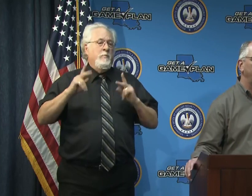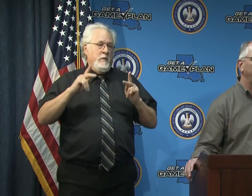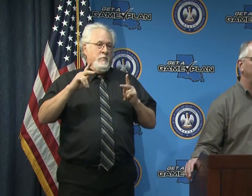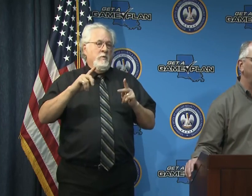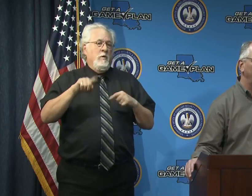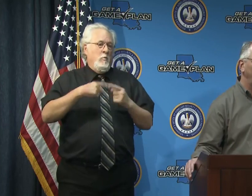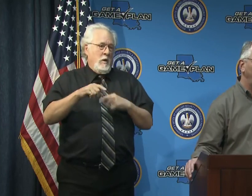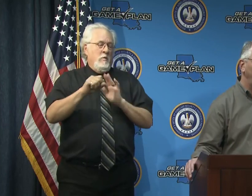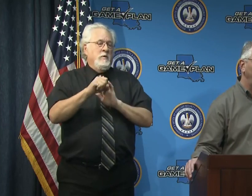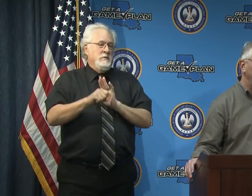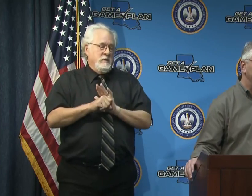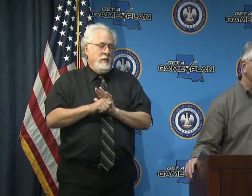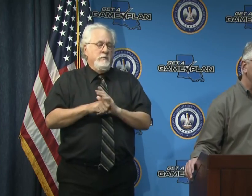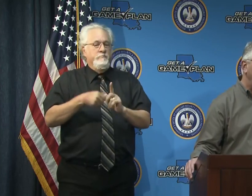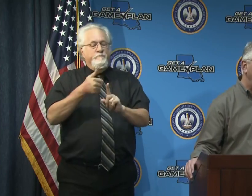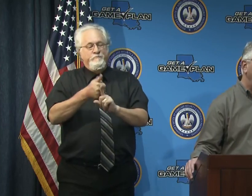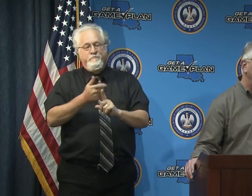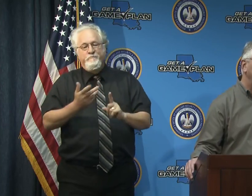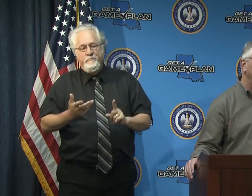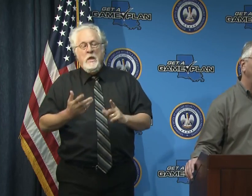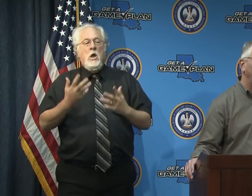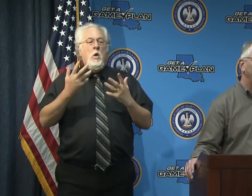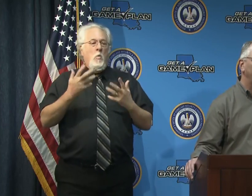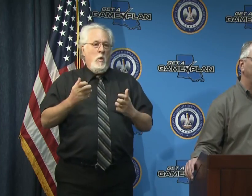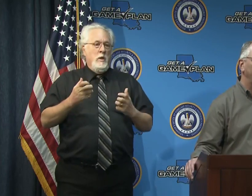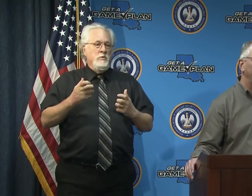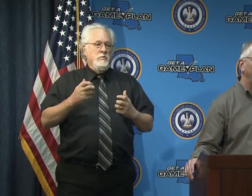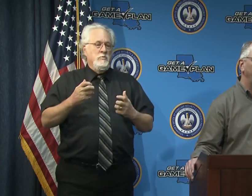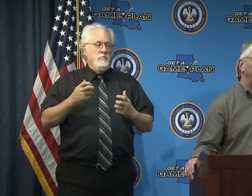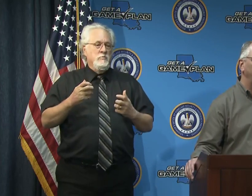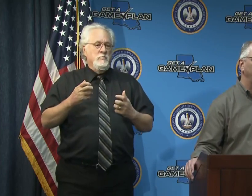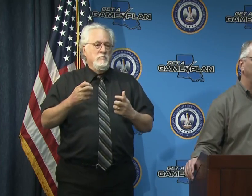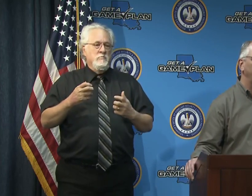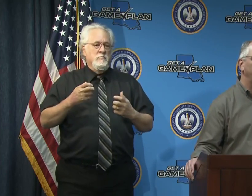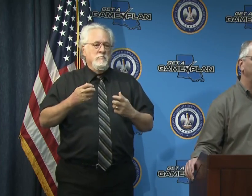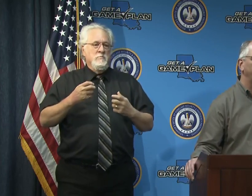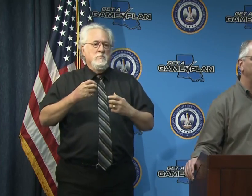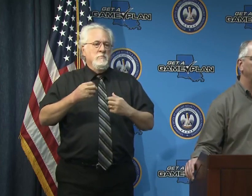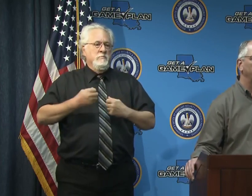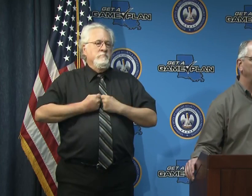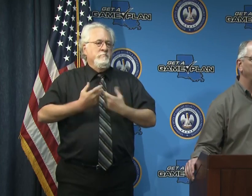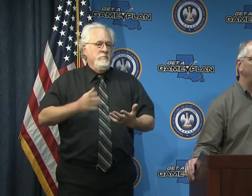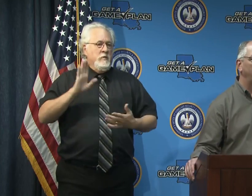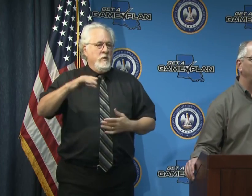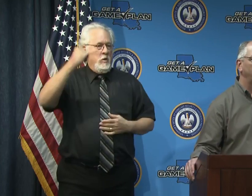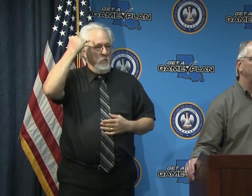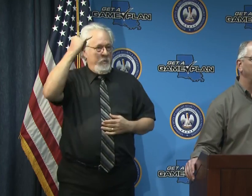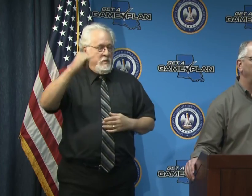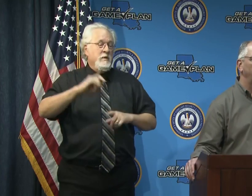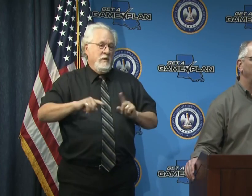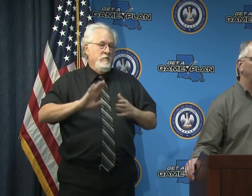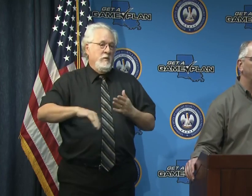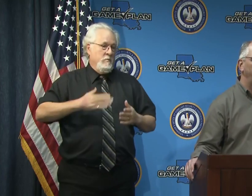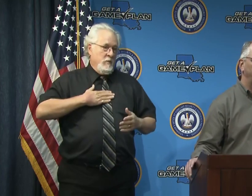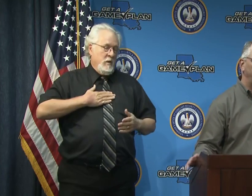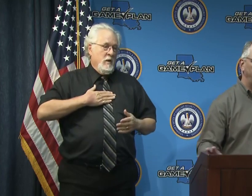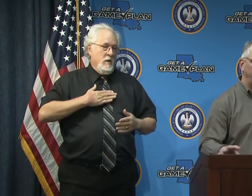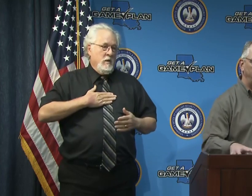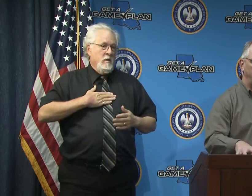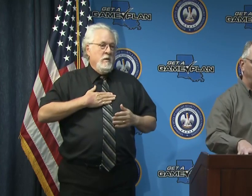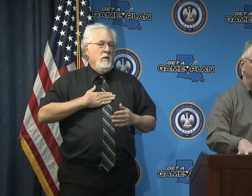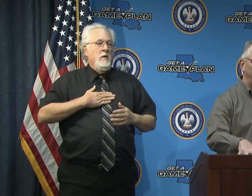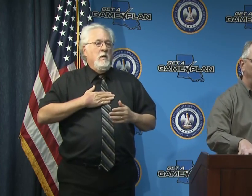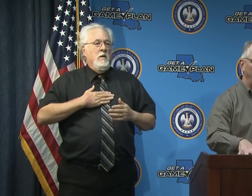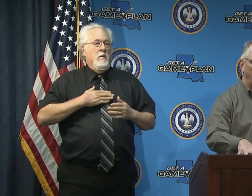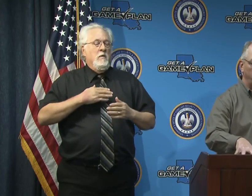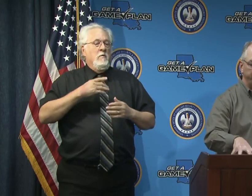around the state who want to give voice to their opinions which are different than mine at the moment with respect to the